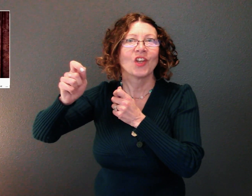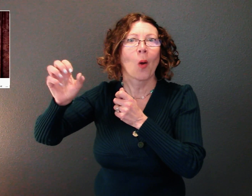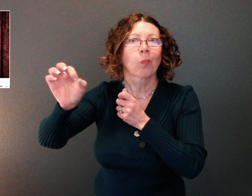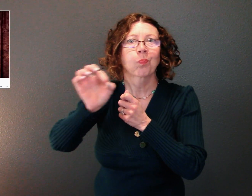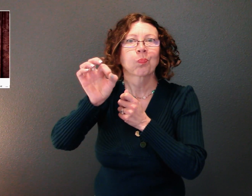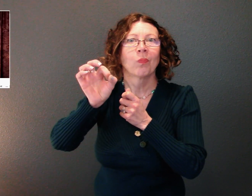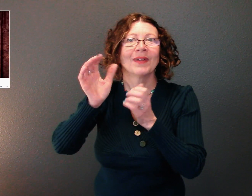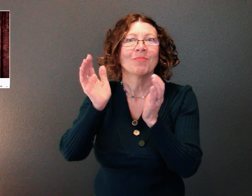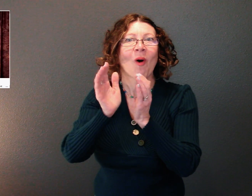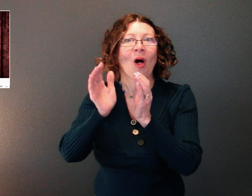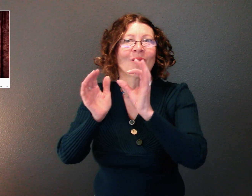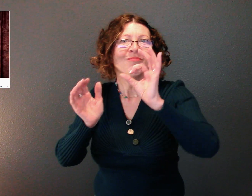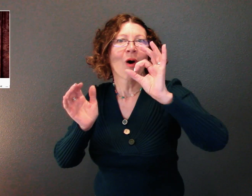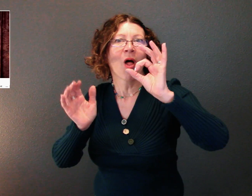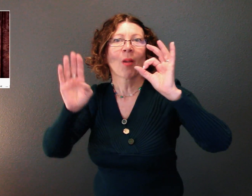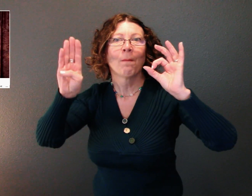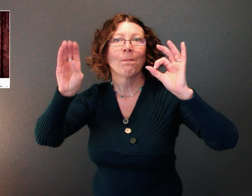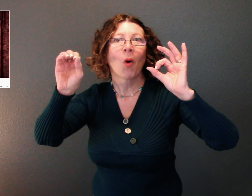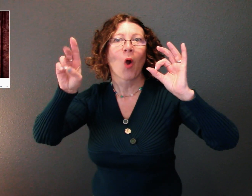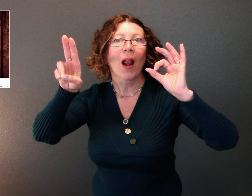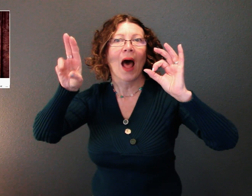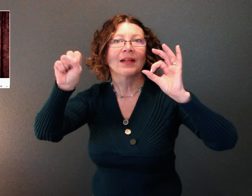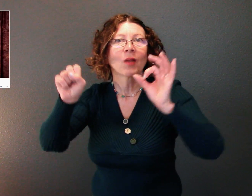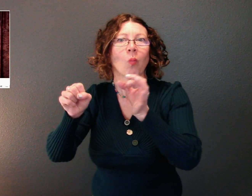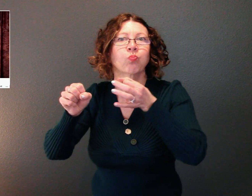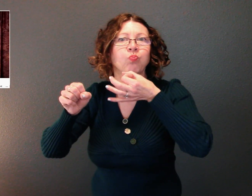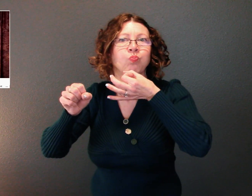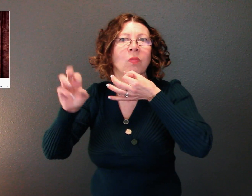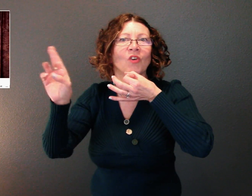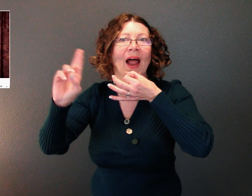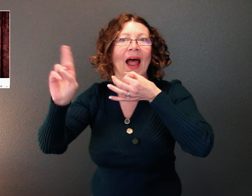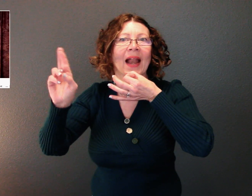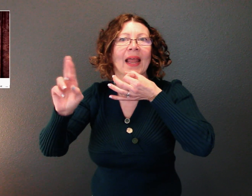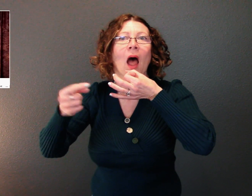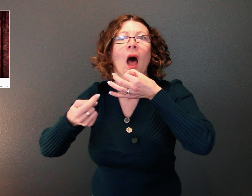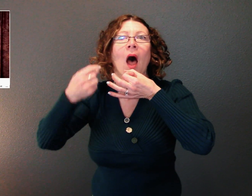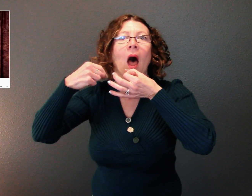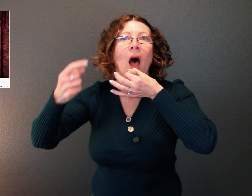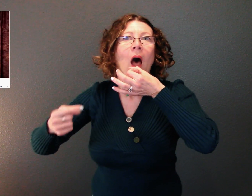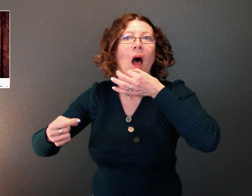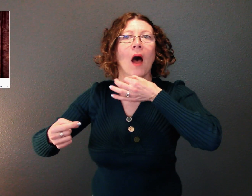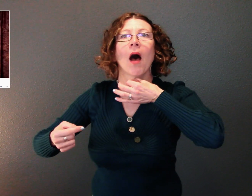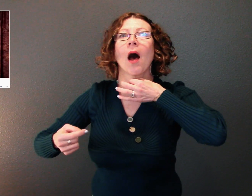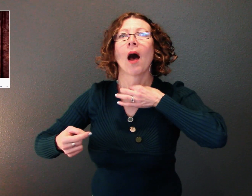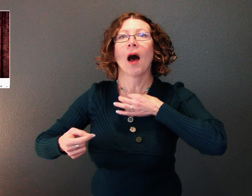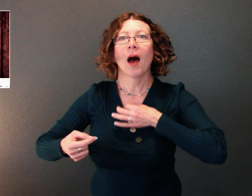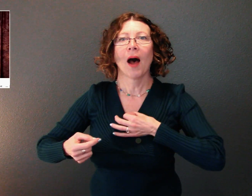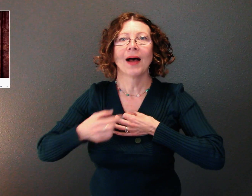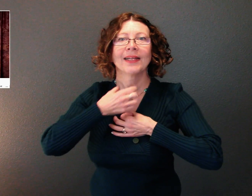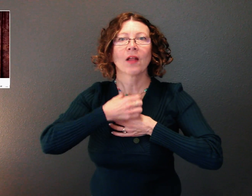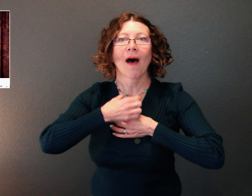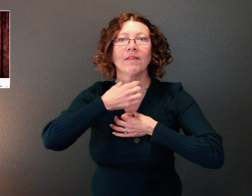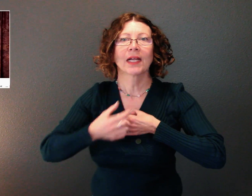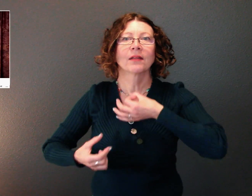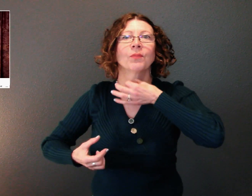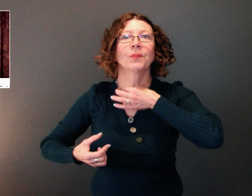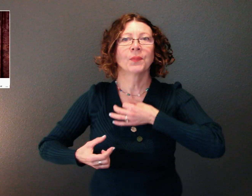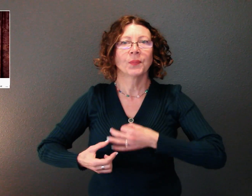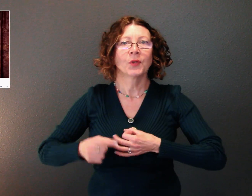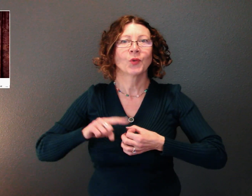bolus that will be sent through your esophagus into your stomach. Your stomach is the first primary organ in the alimentary